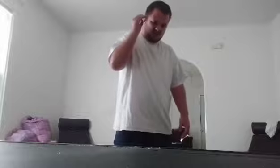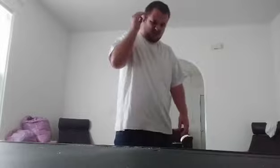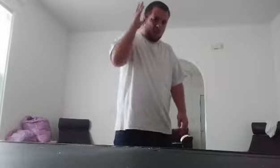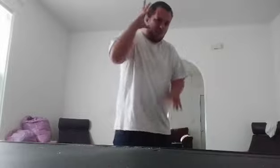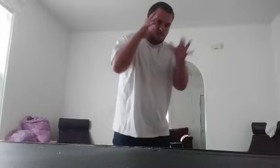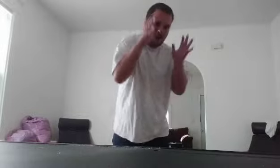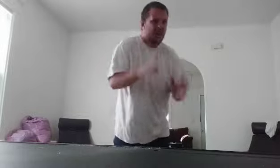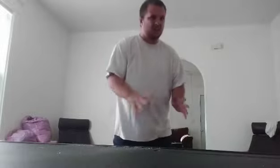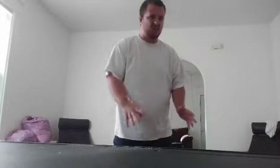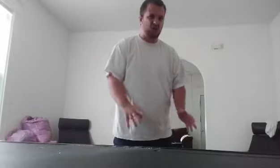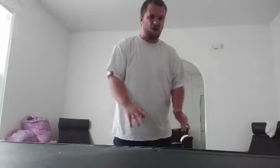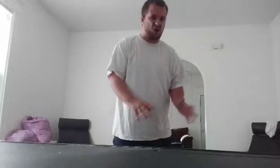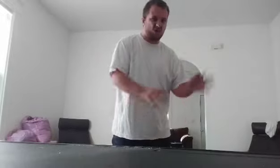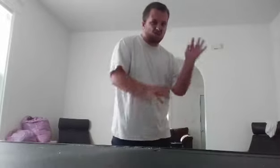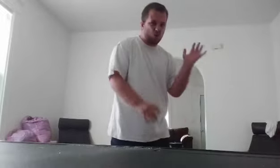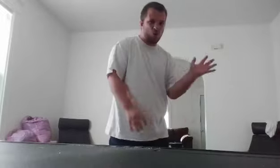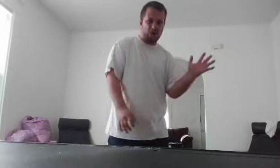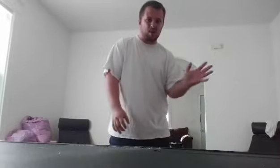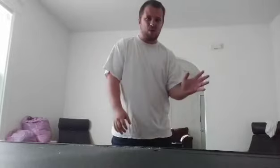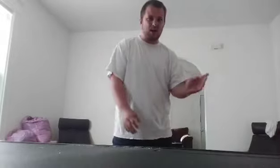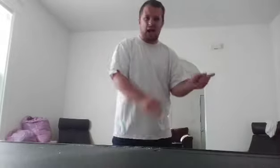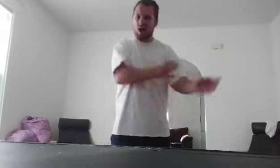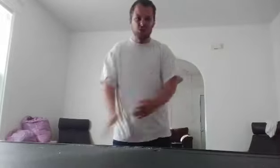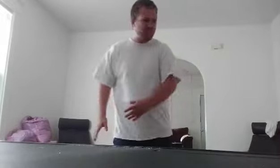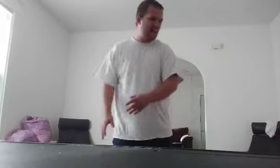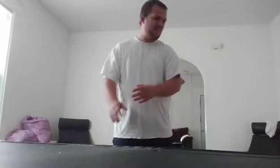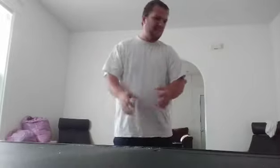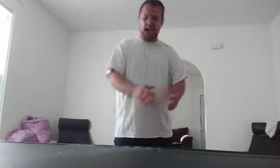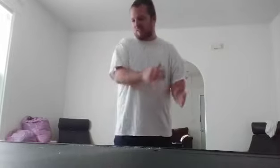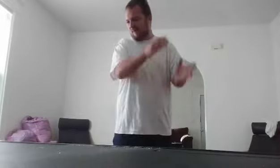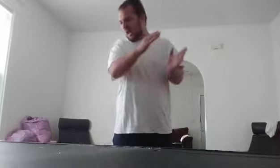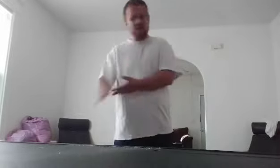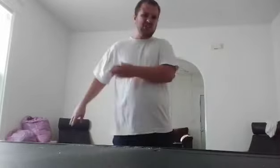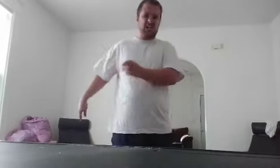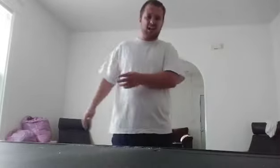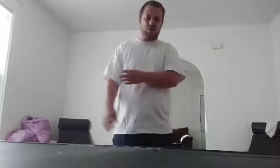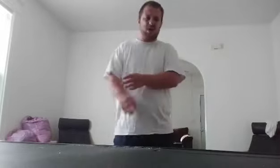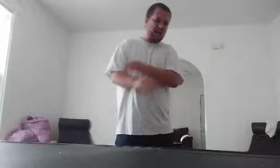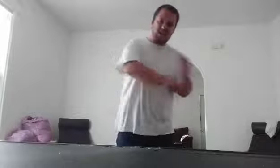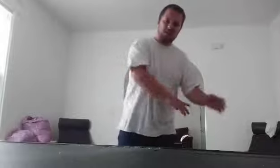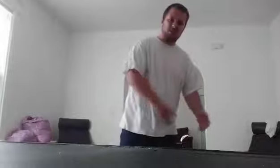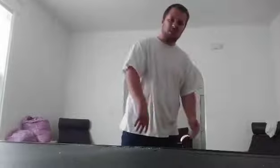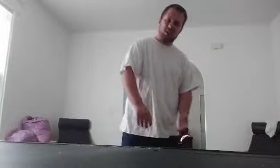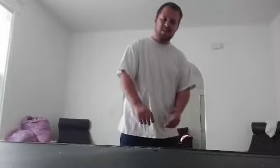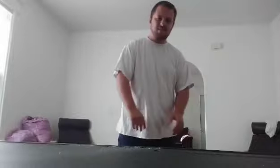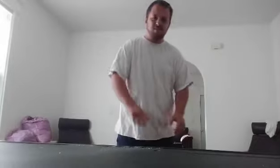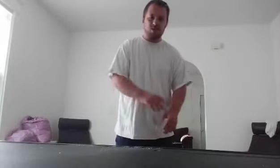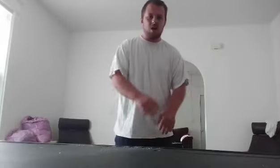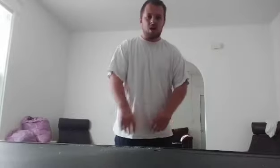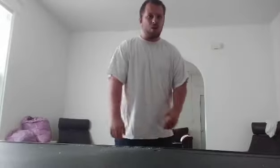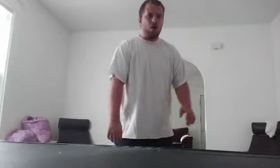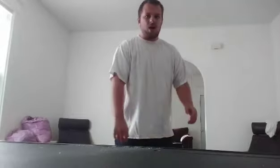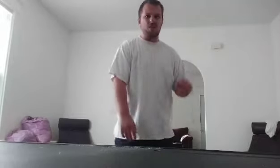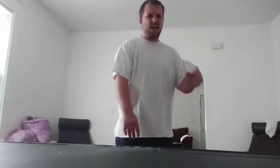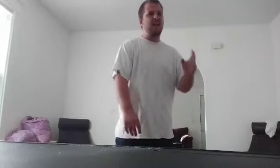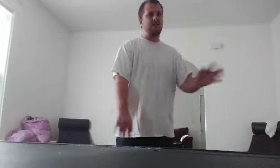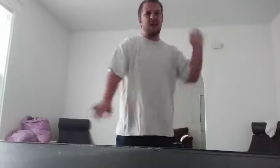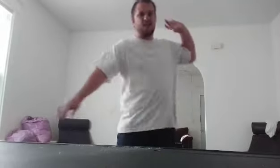demolish y'all through that ring, if this had to be outside the ring, in the ring, if it had to be in the